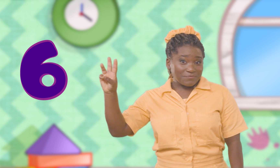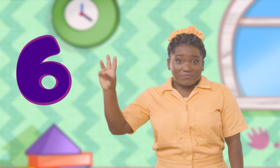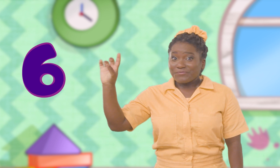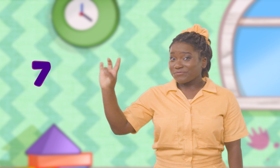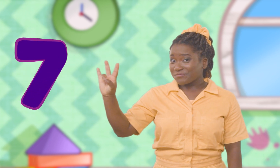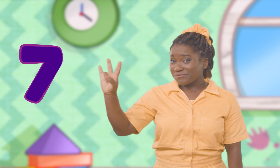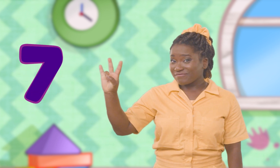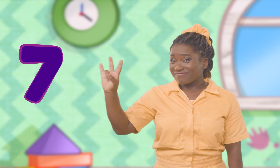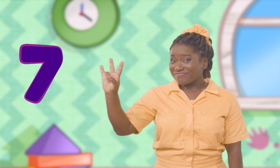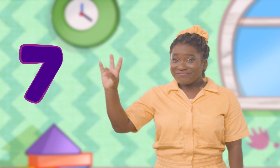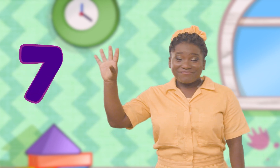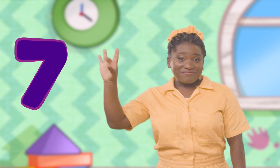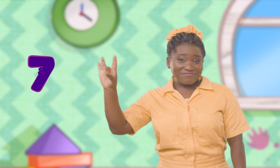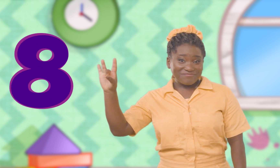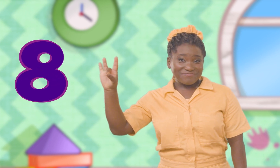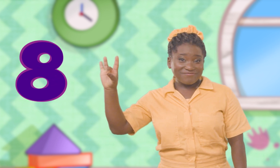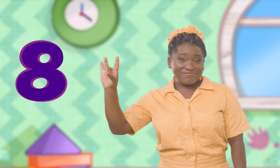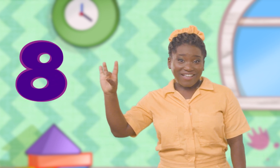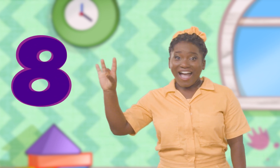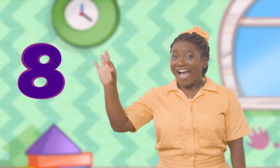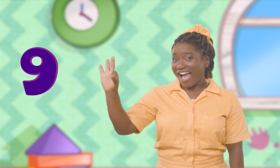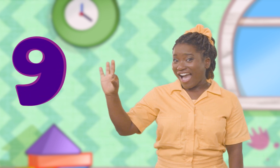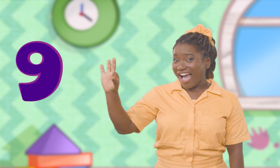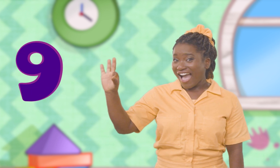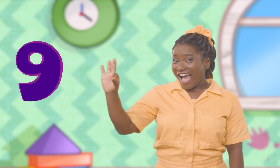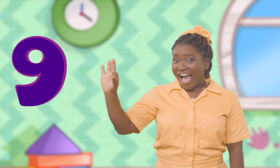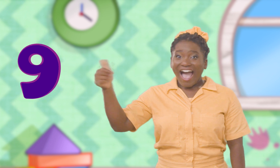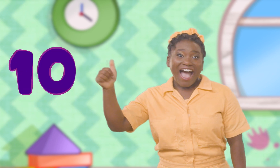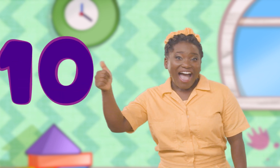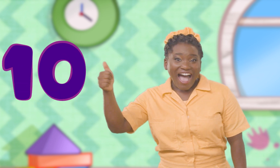7, 8, 9, 10!